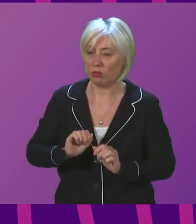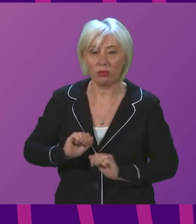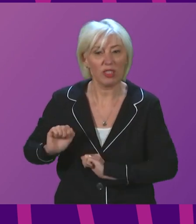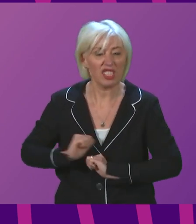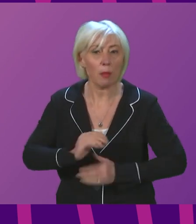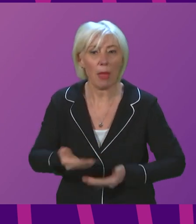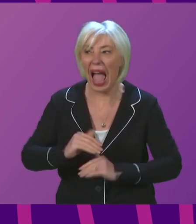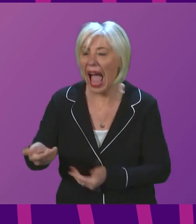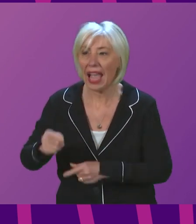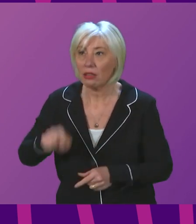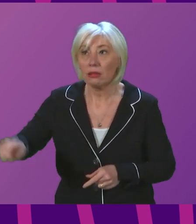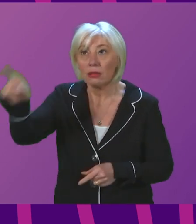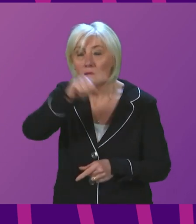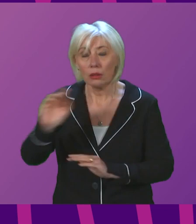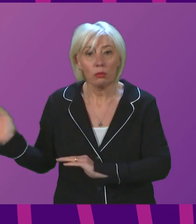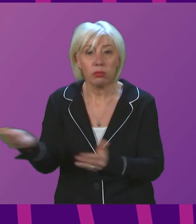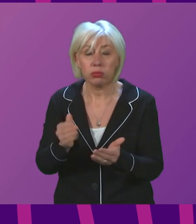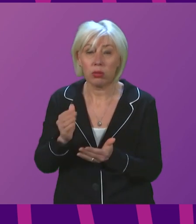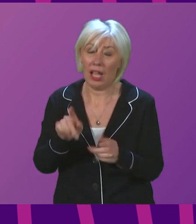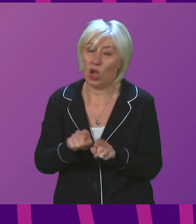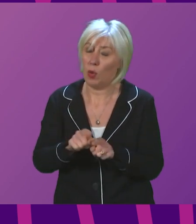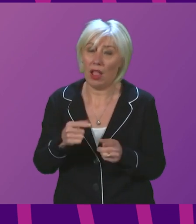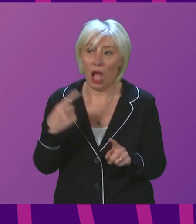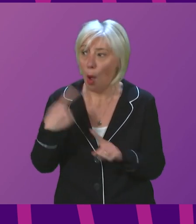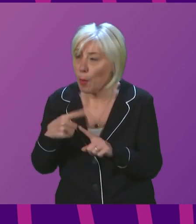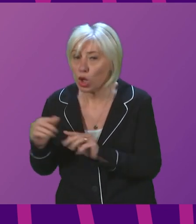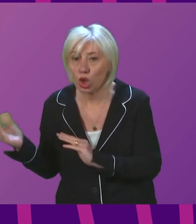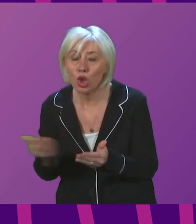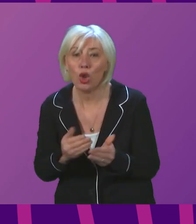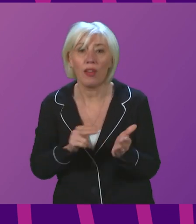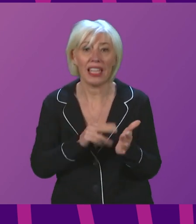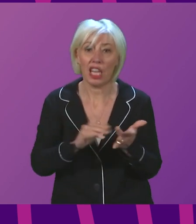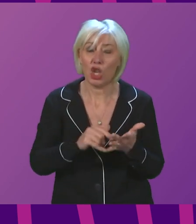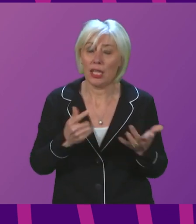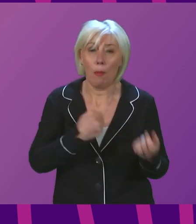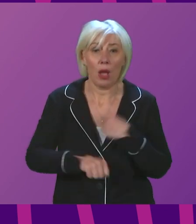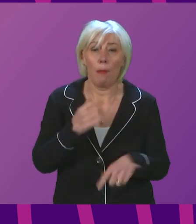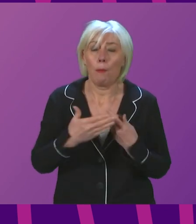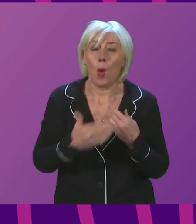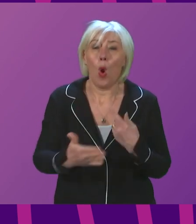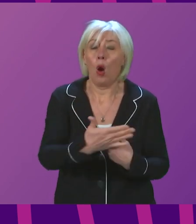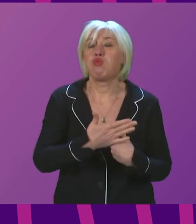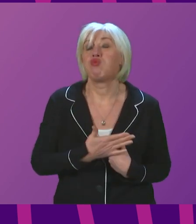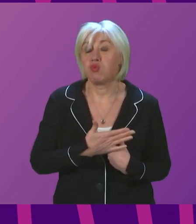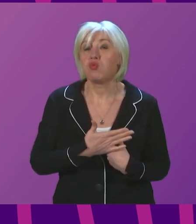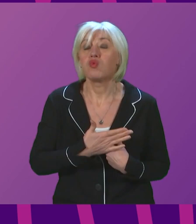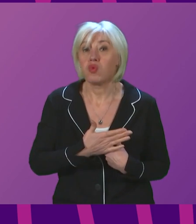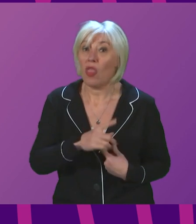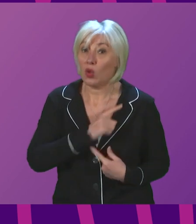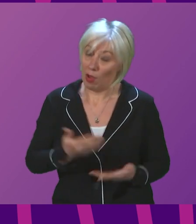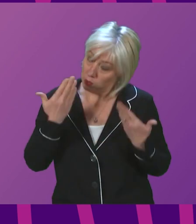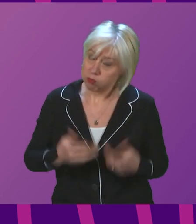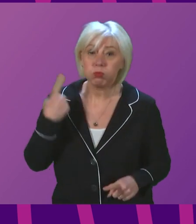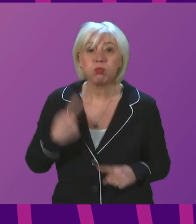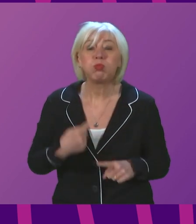exacerbating the intense pressures that the NHS and emergency services are working under. So this is why we must act.